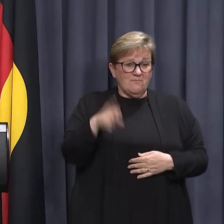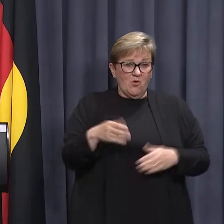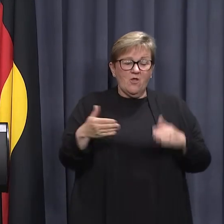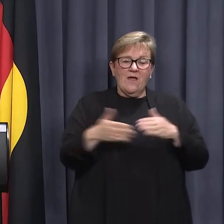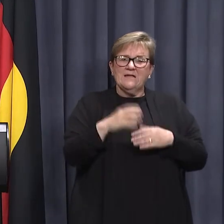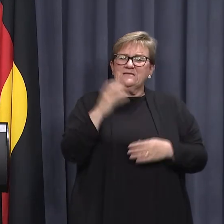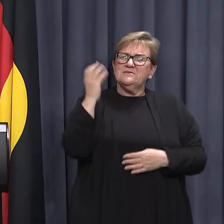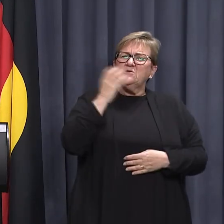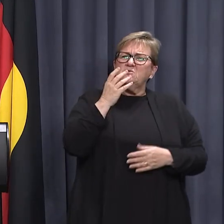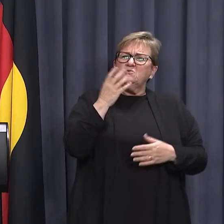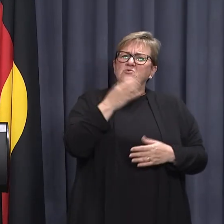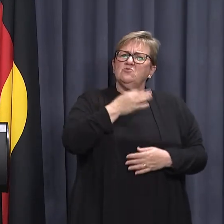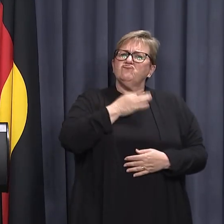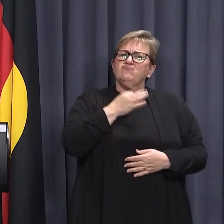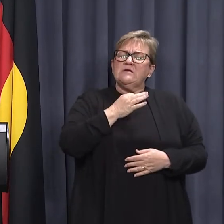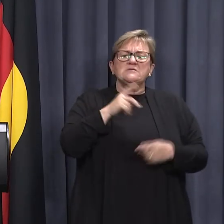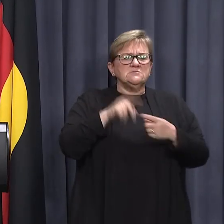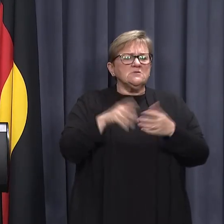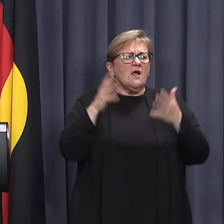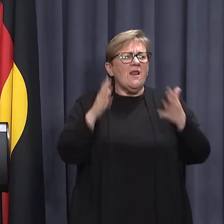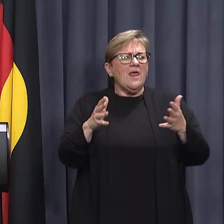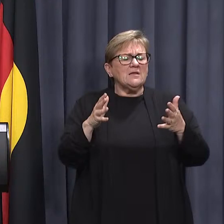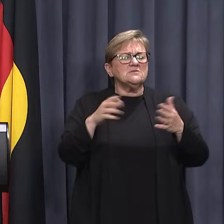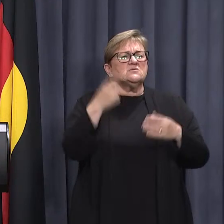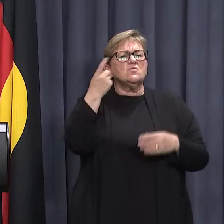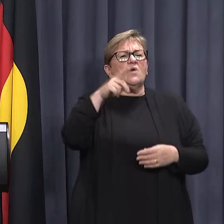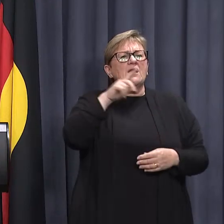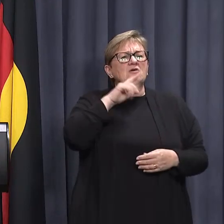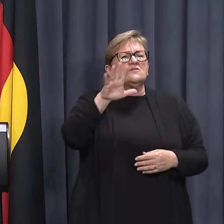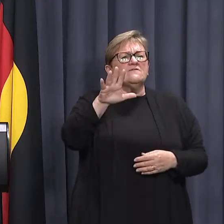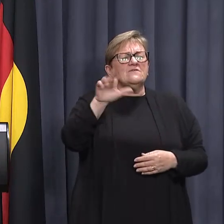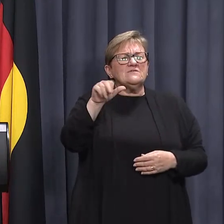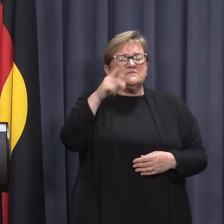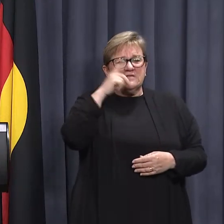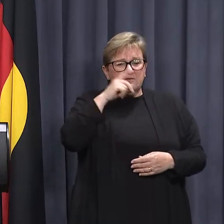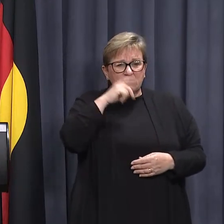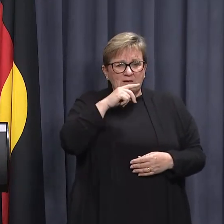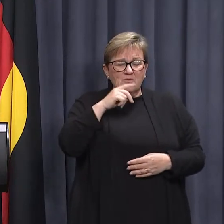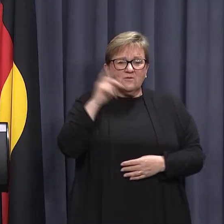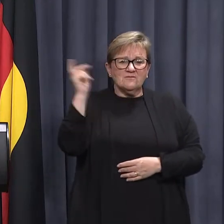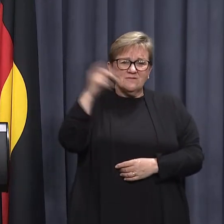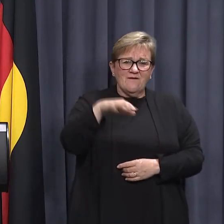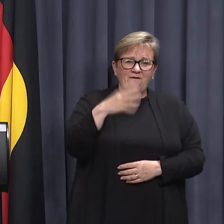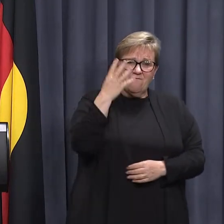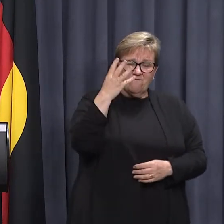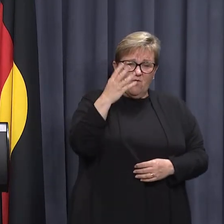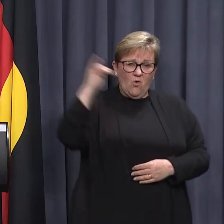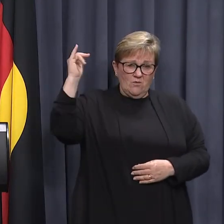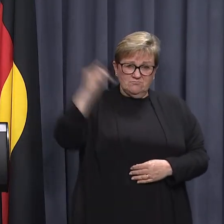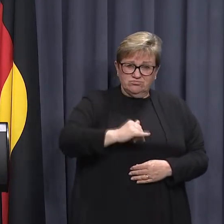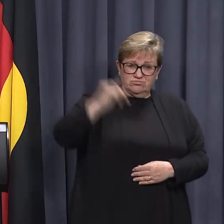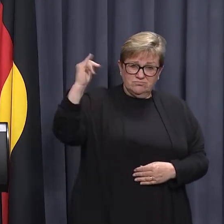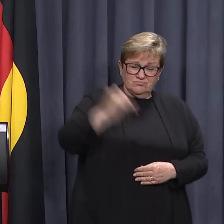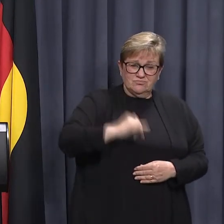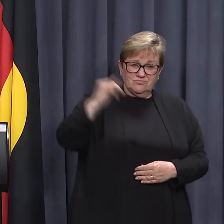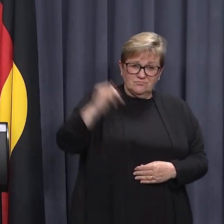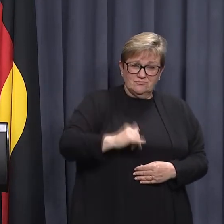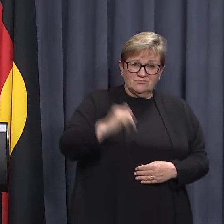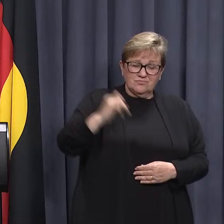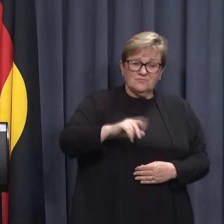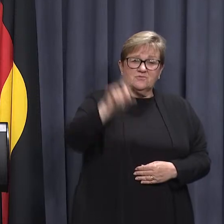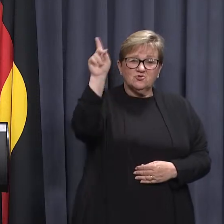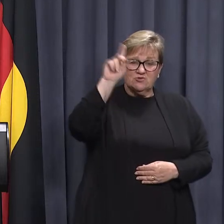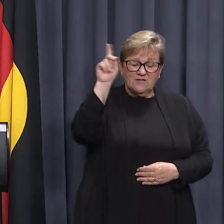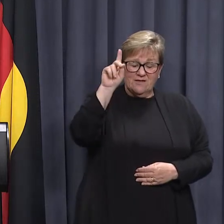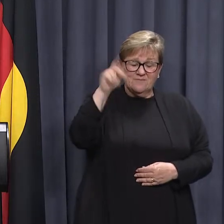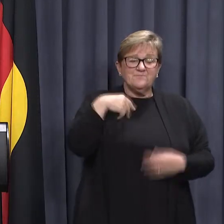extreme risk border control settings with 156 people spread across four flights today. As I